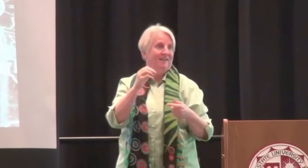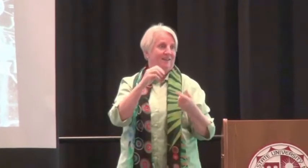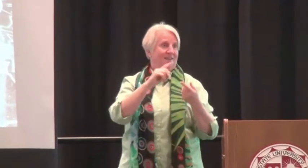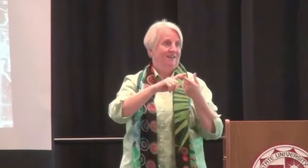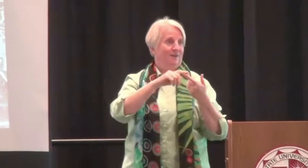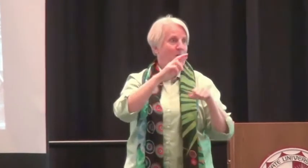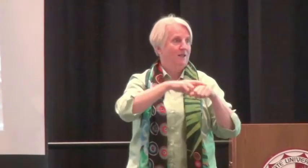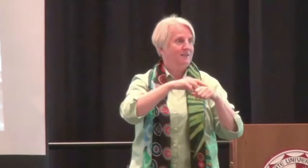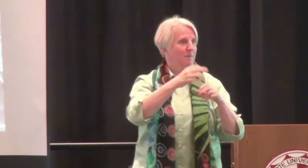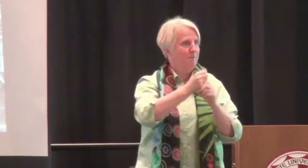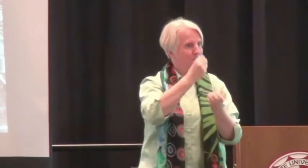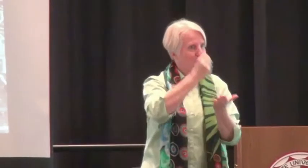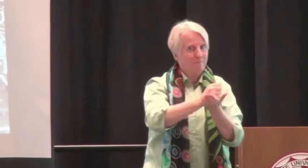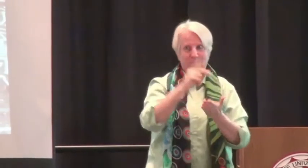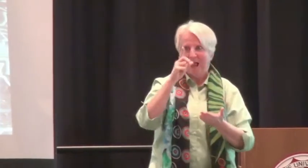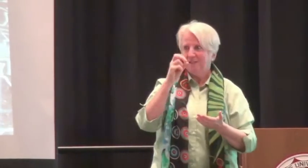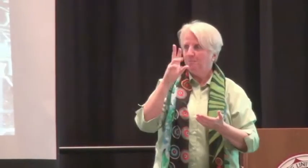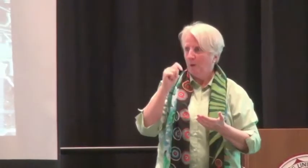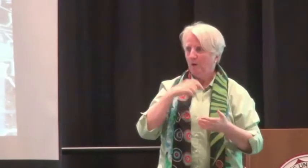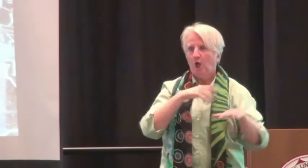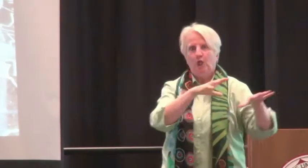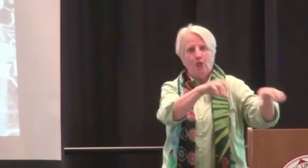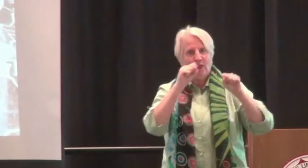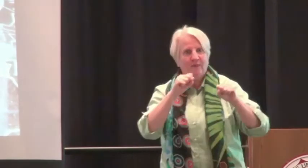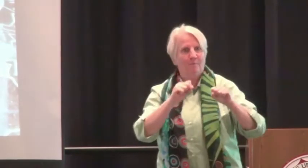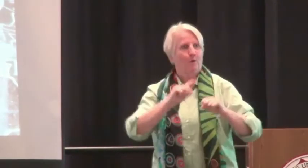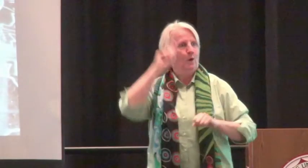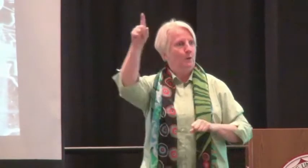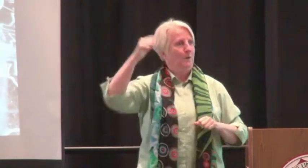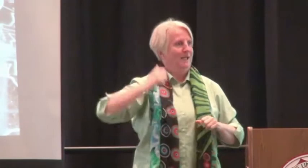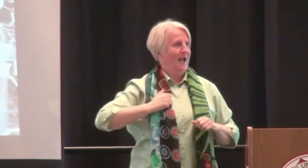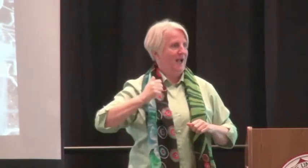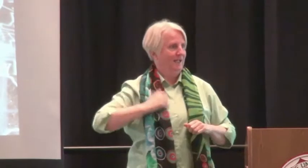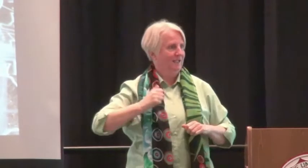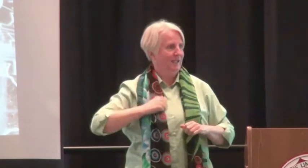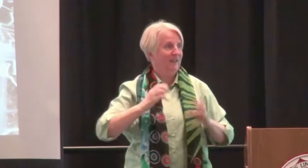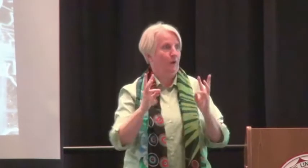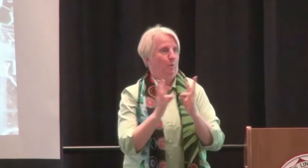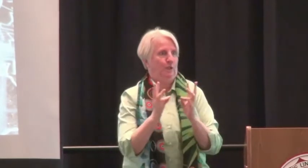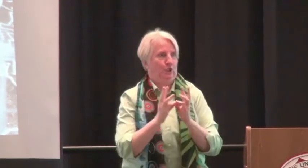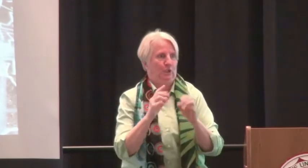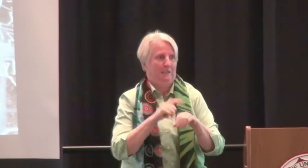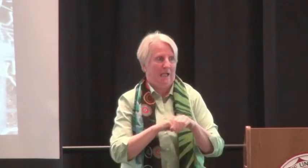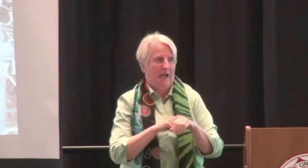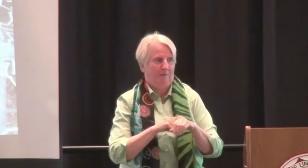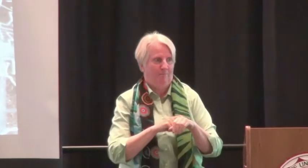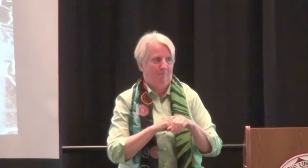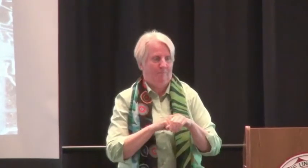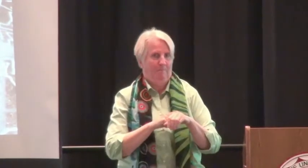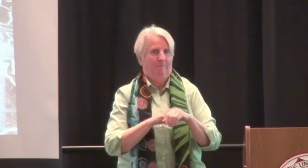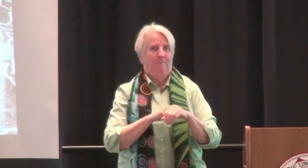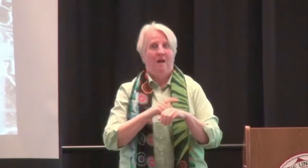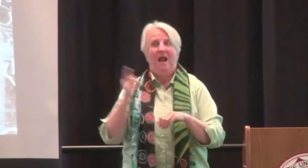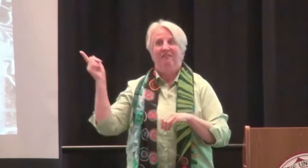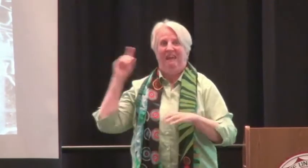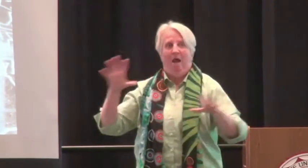was finally issued a passport and got one for Pacey, we took off to Canada during winter together.